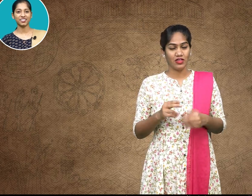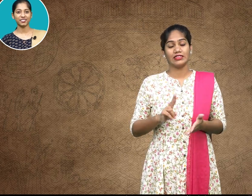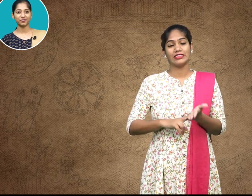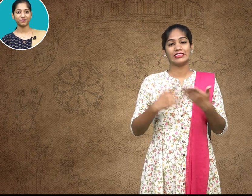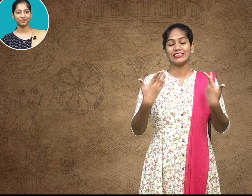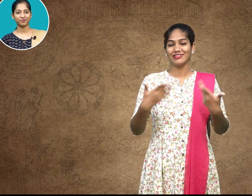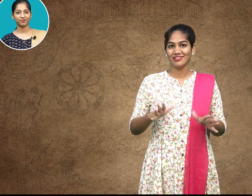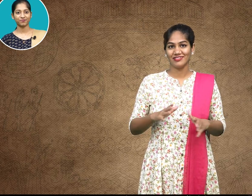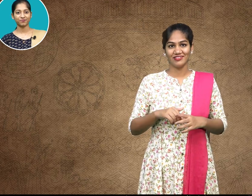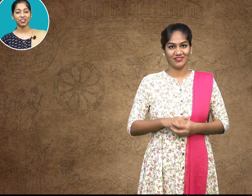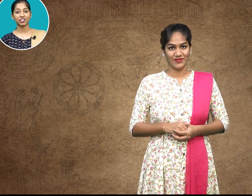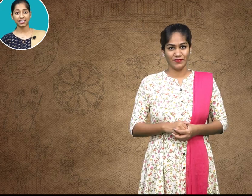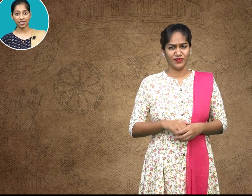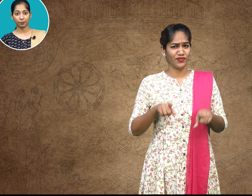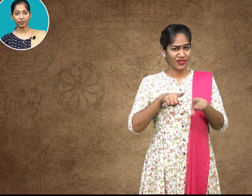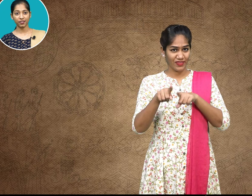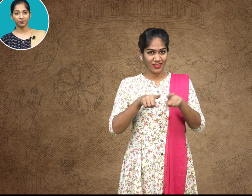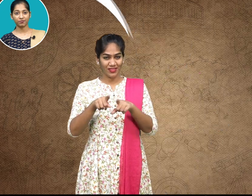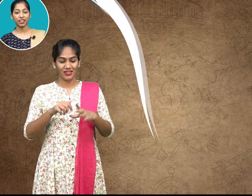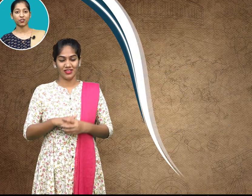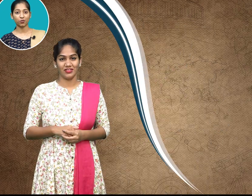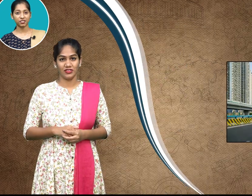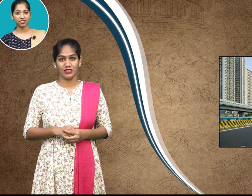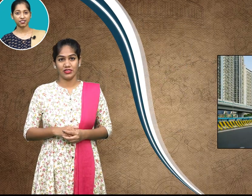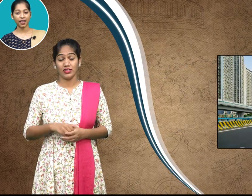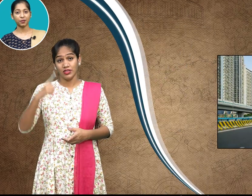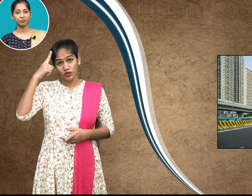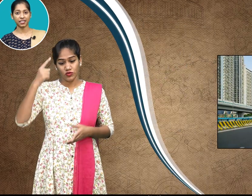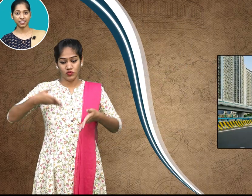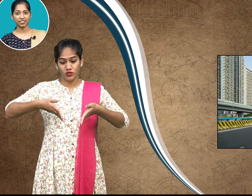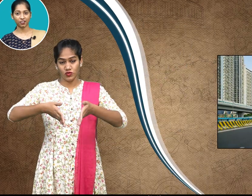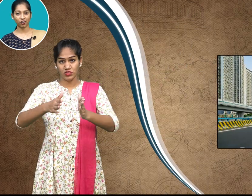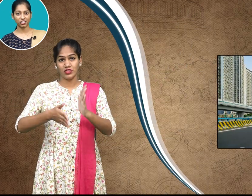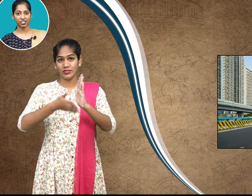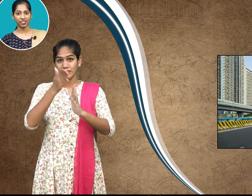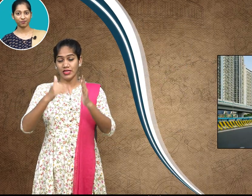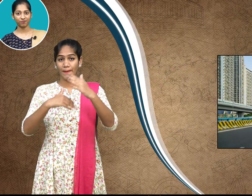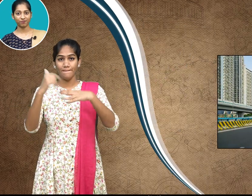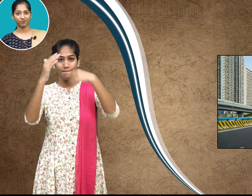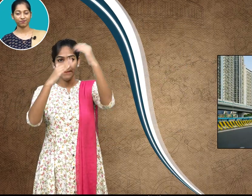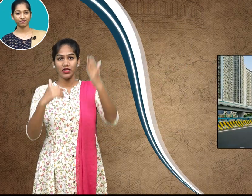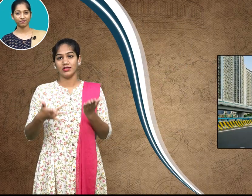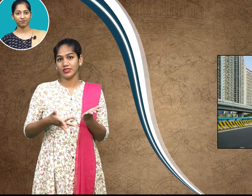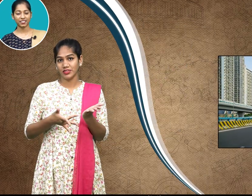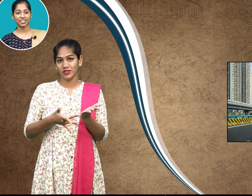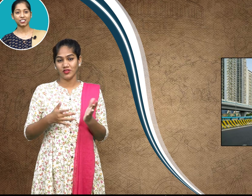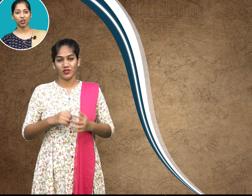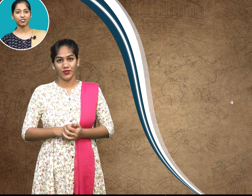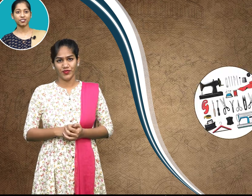for example roads and building technology is also